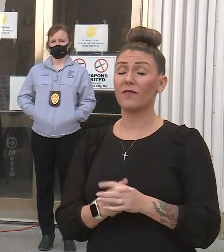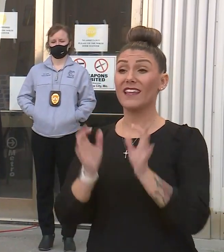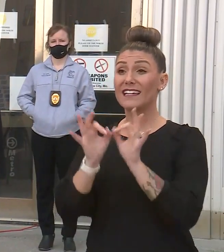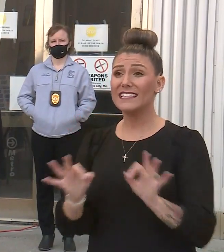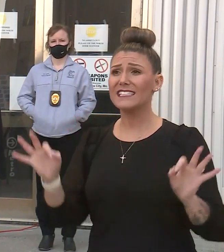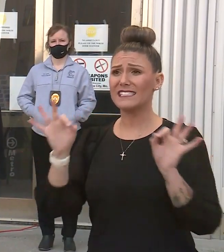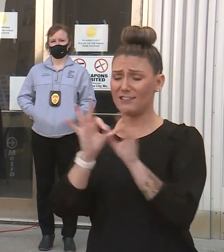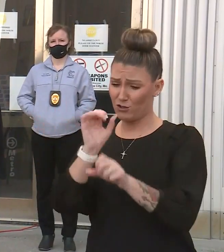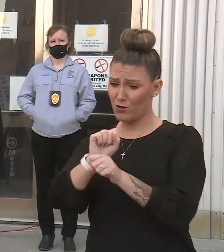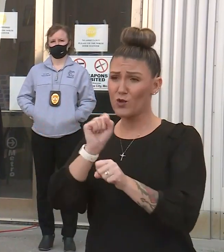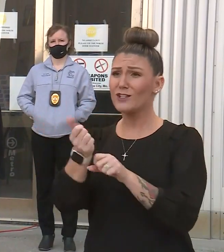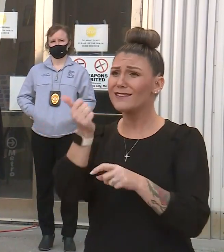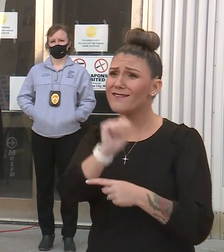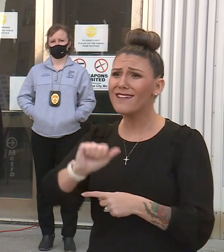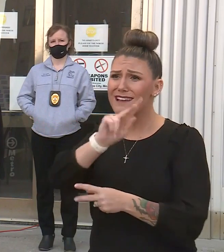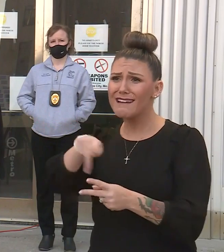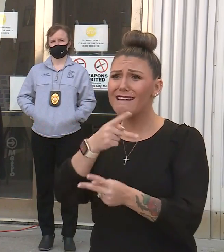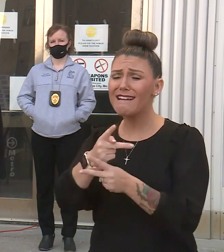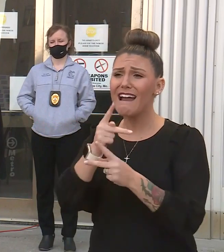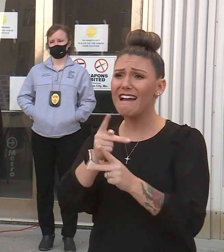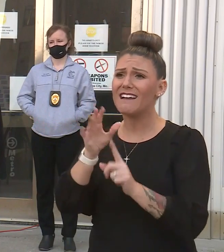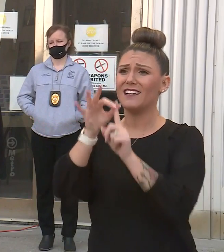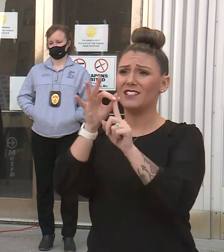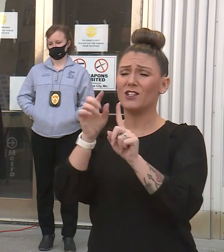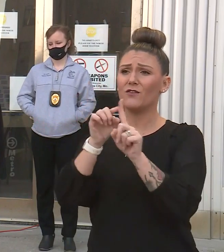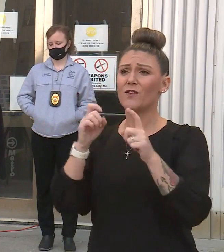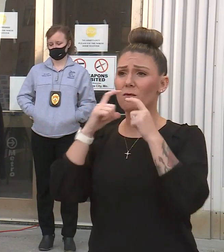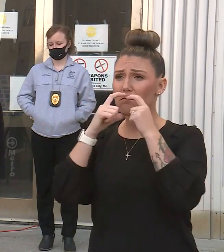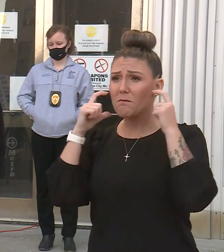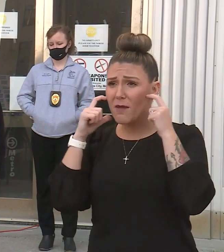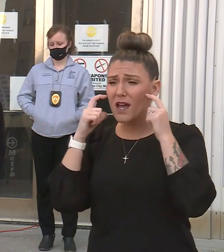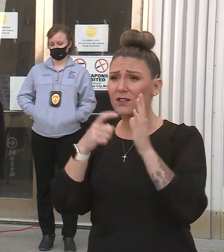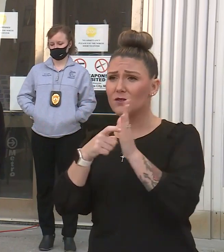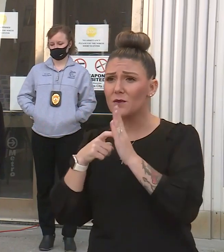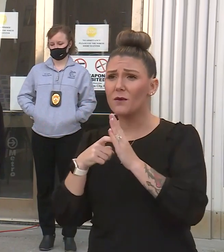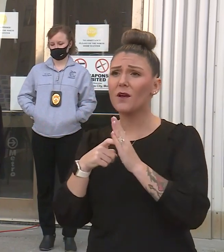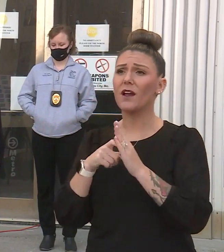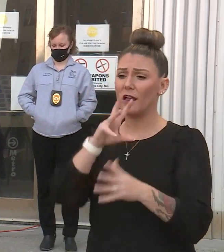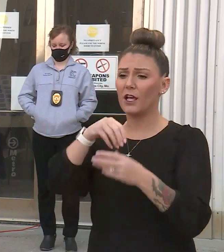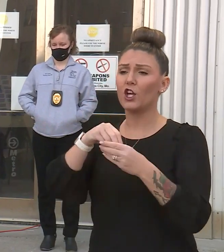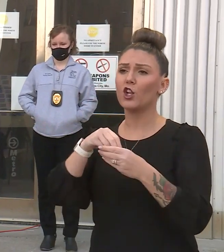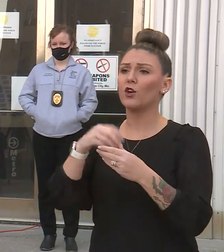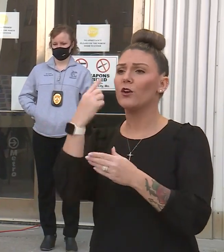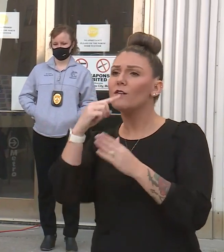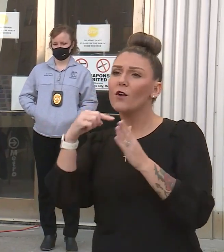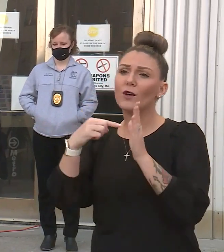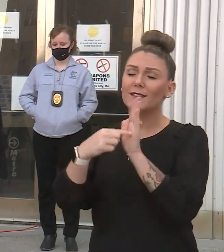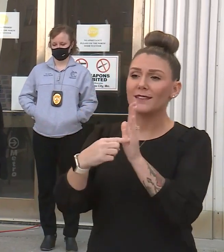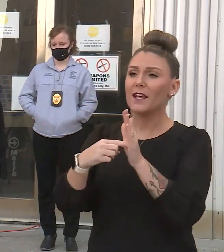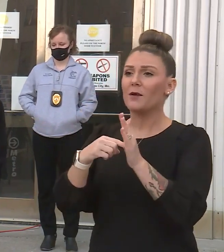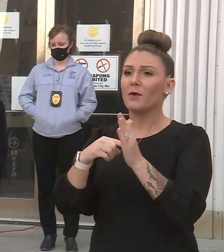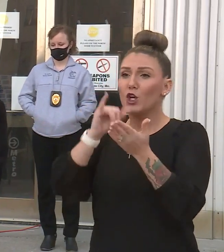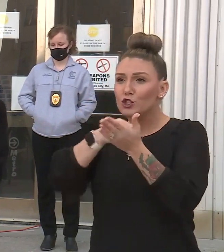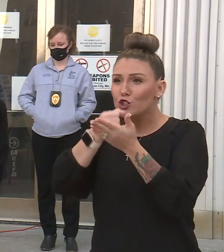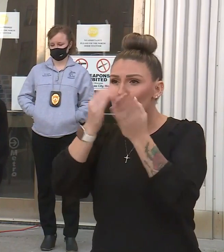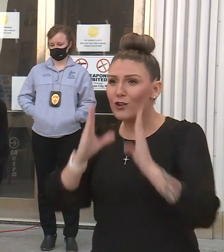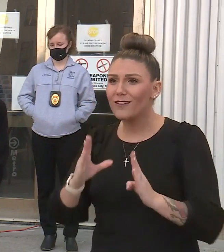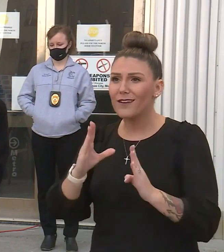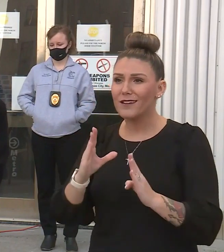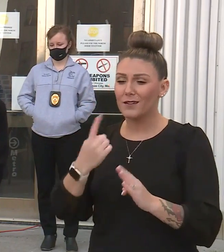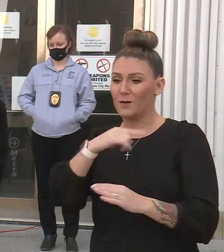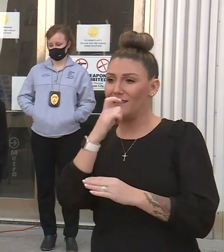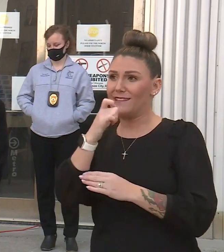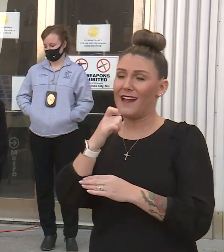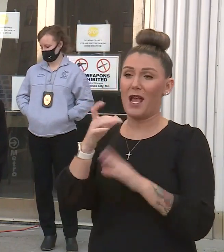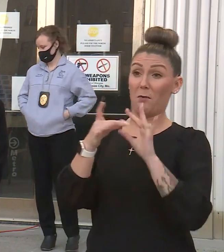workers of any type are exempt from the mask requirement, including, for example, journalists. I don't think we necessarily